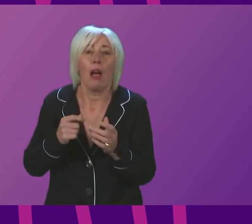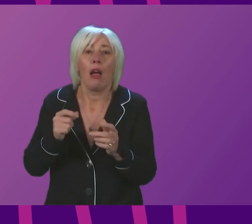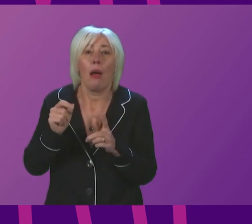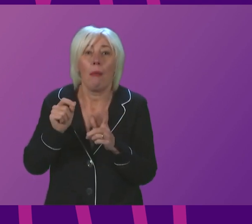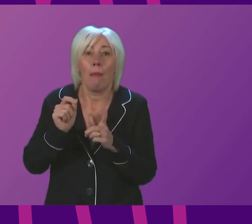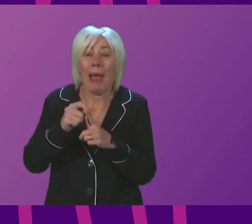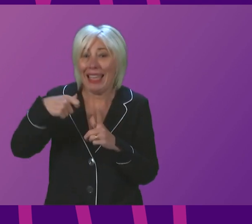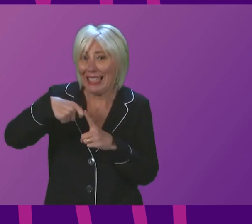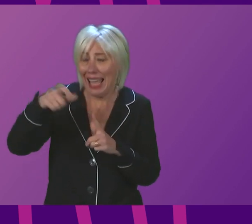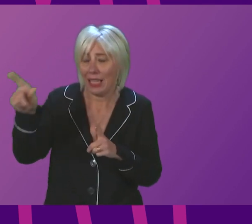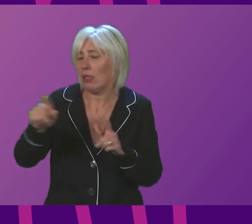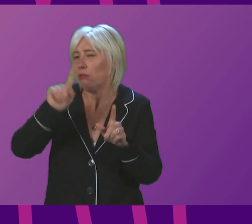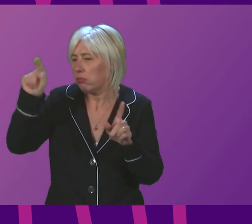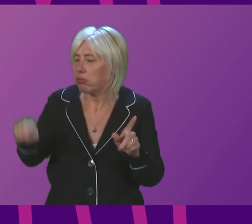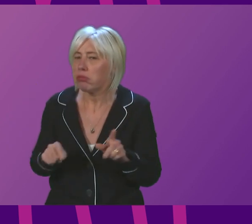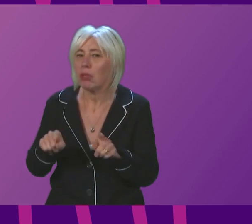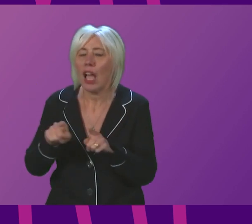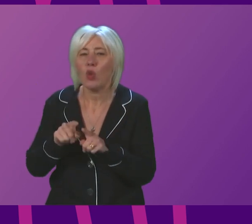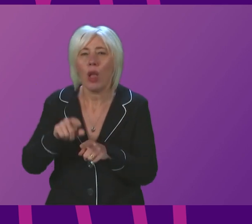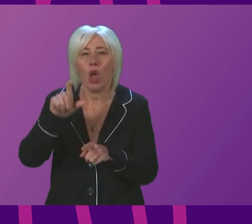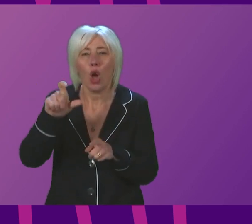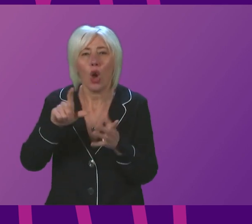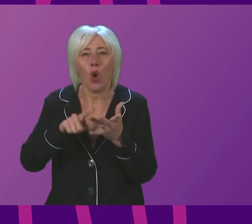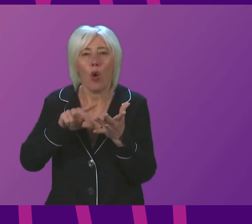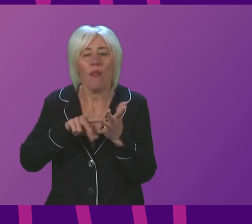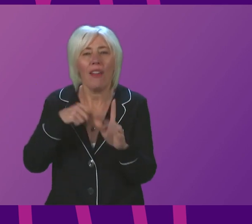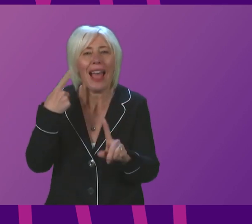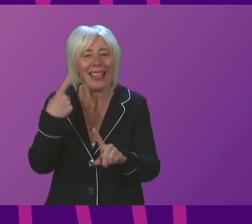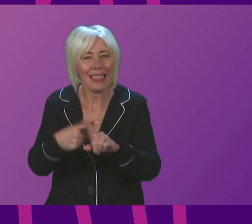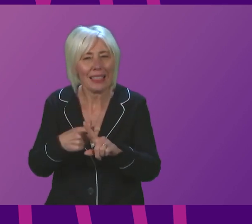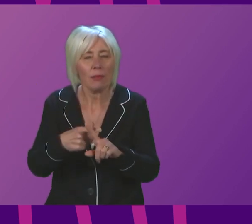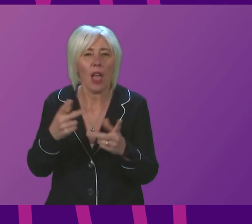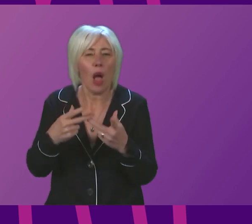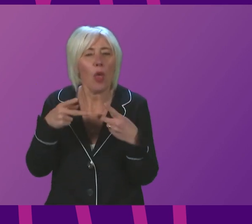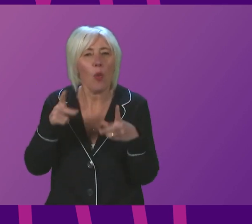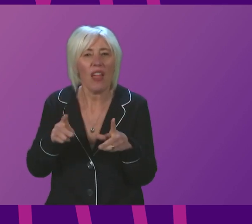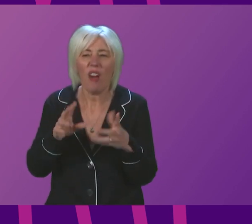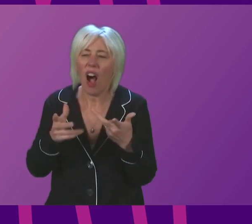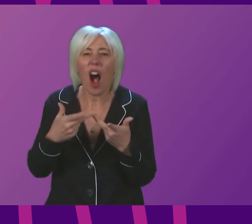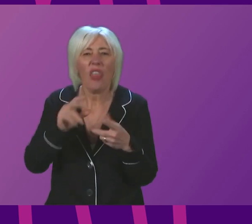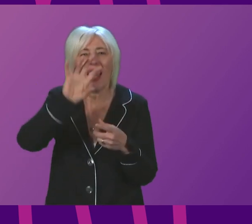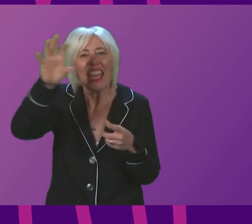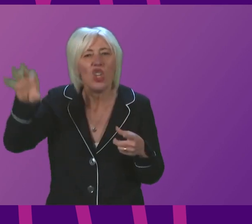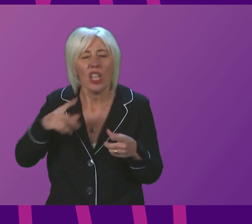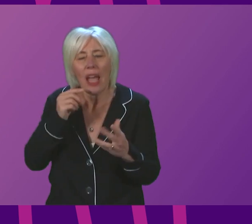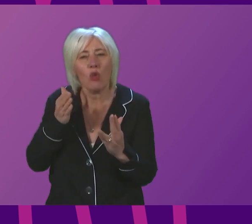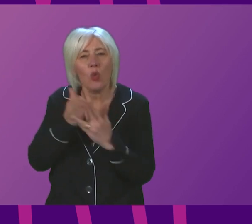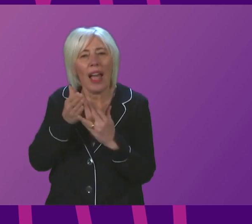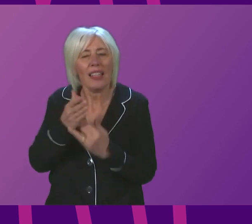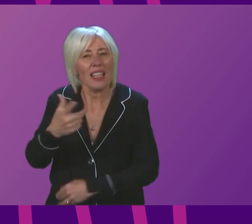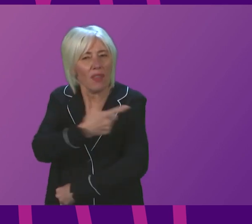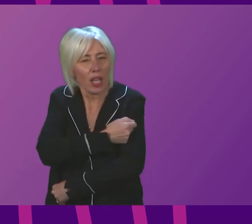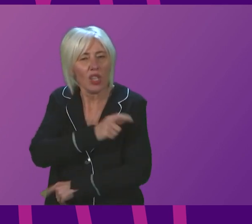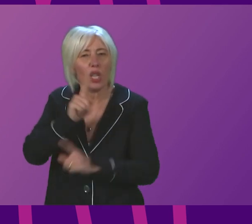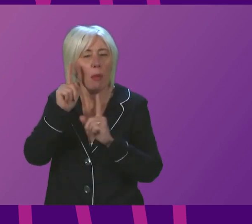The UK also participates in COVAX, which is an important way to help other nations access vaccines. But it is